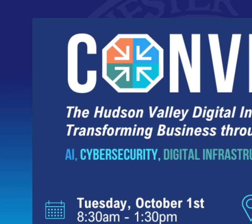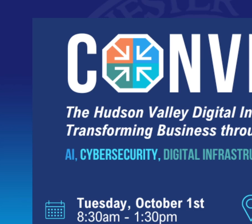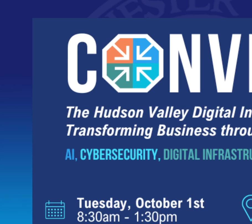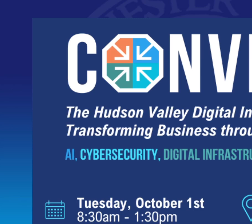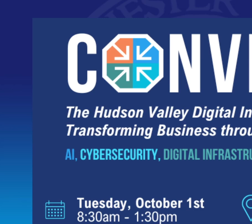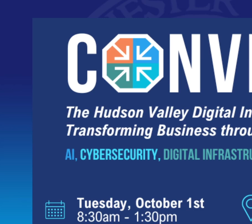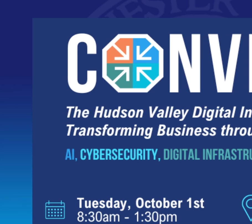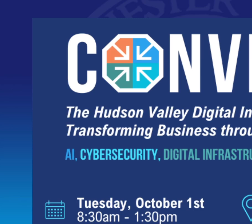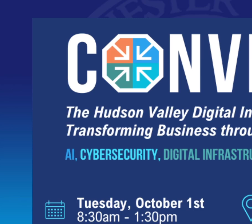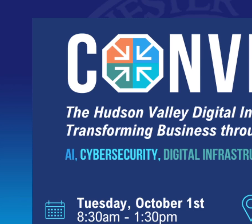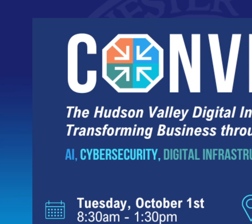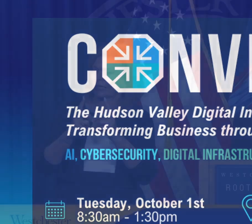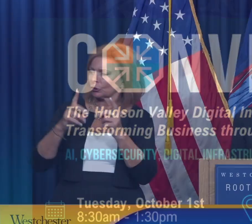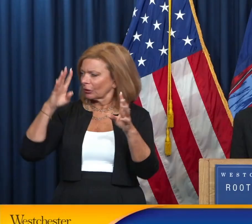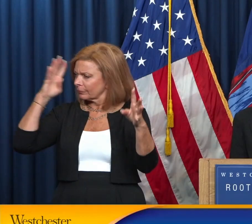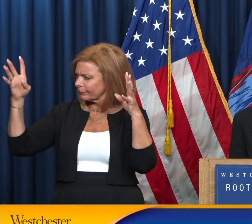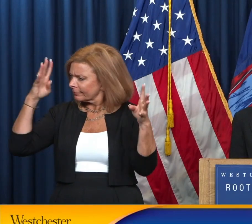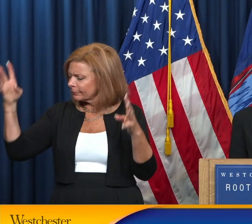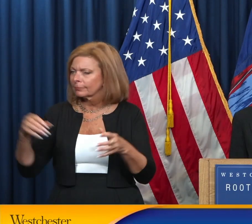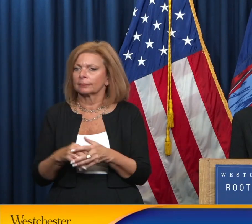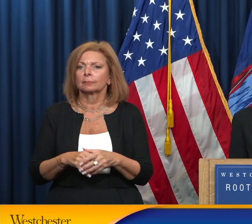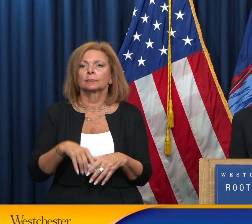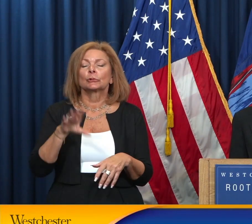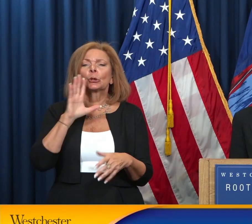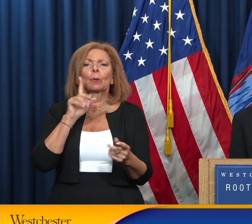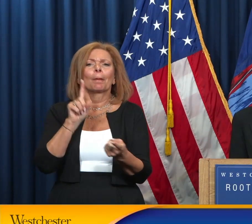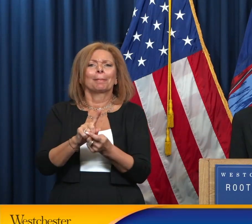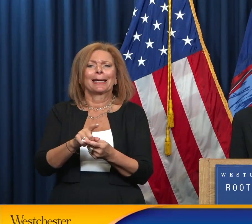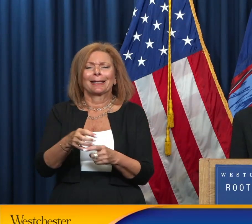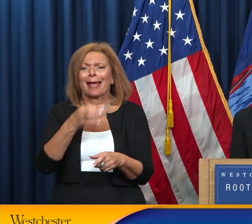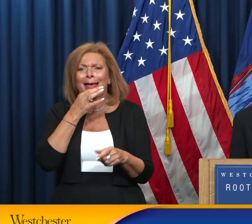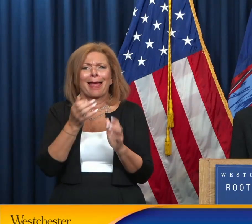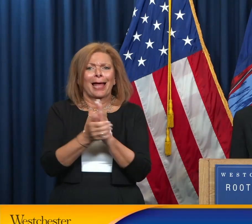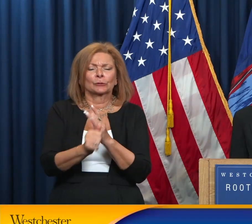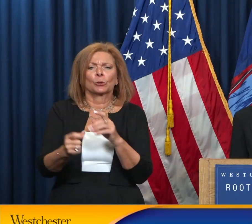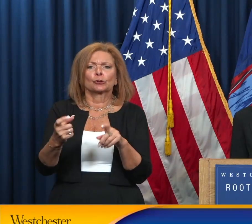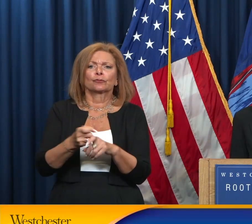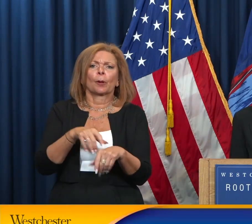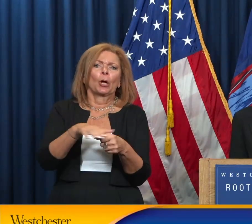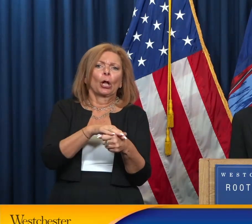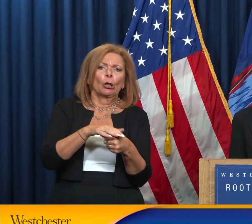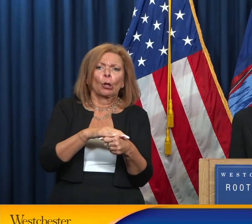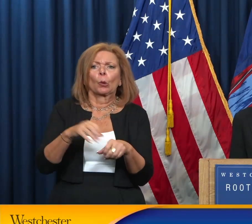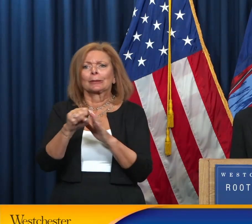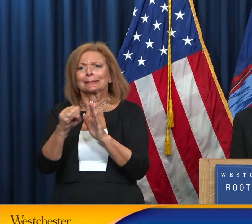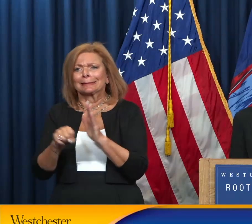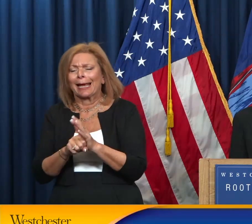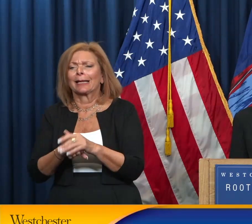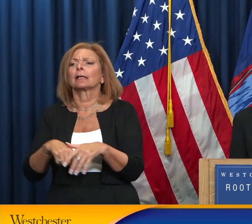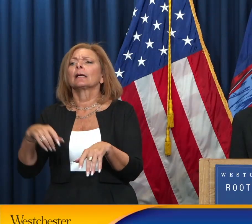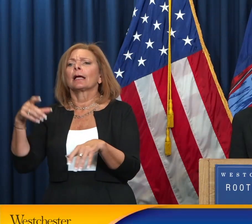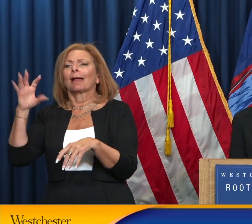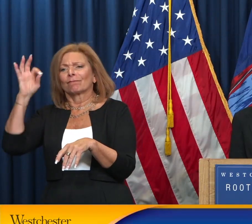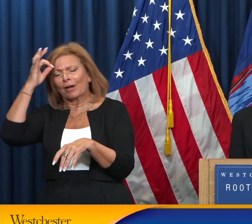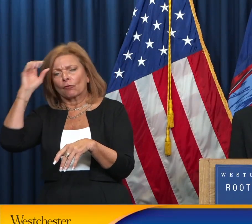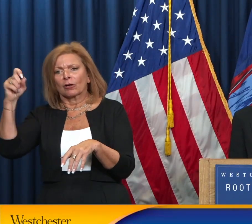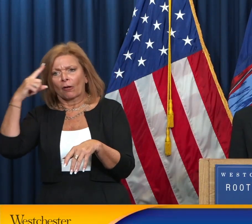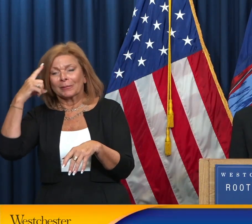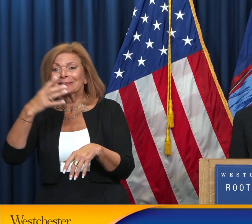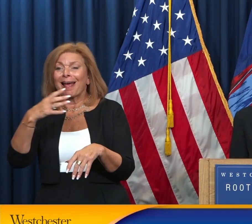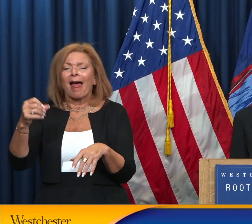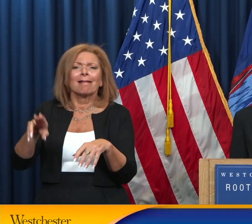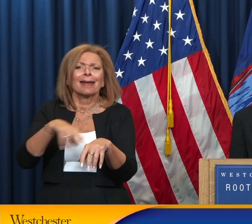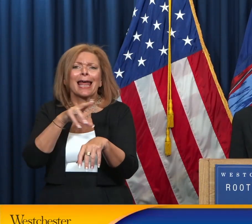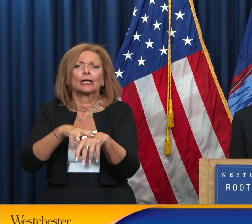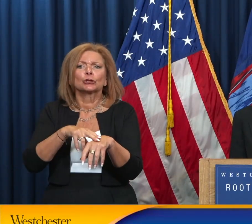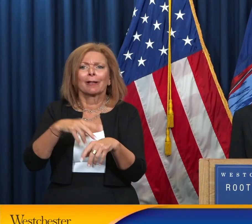You will meet experts from local, state and federal governments, as well as national think tanks like Brookings. You